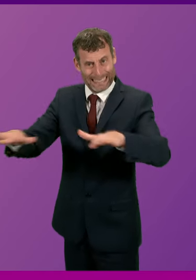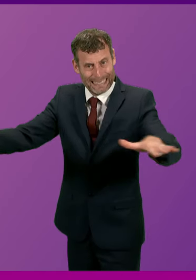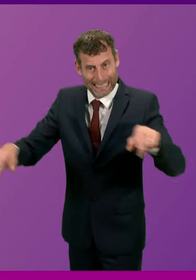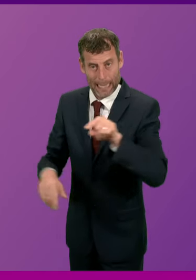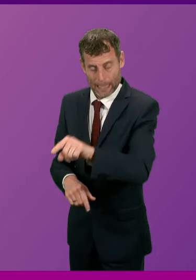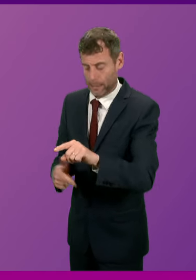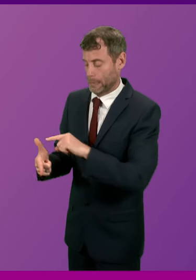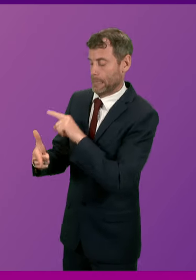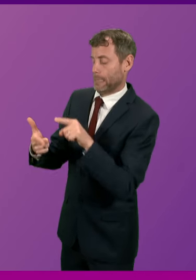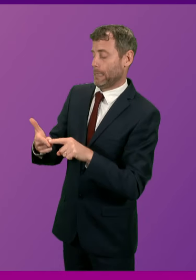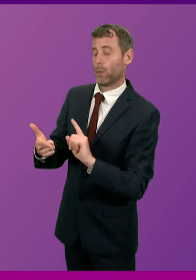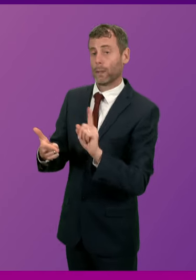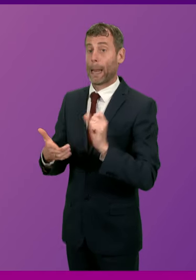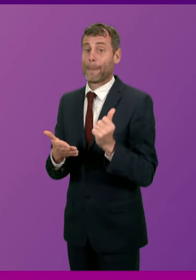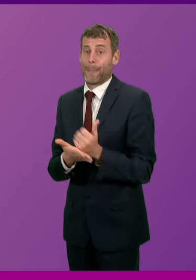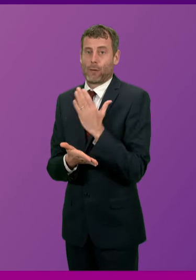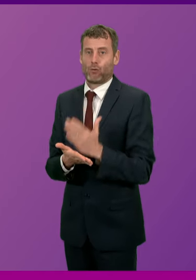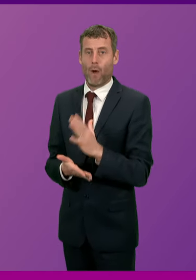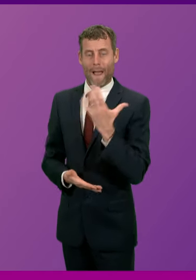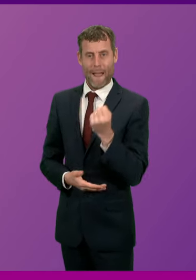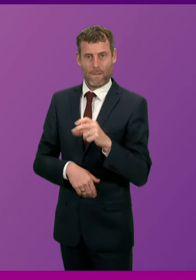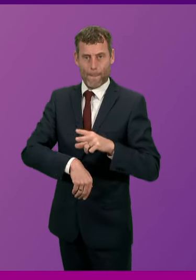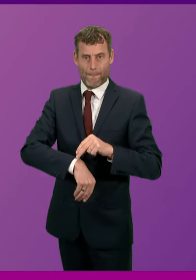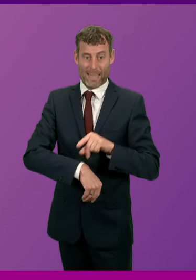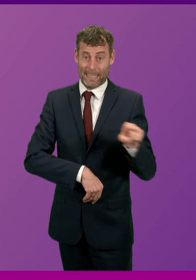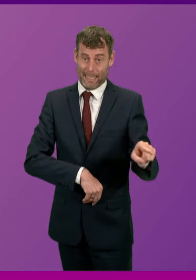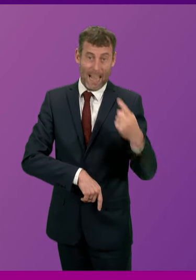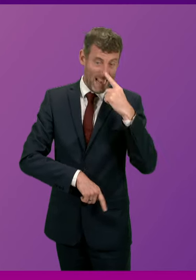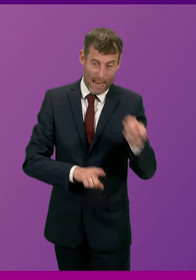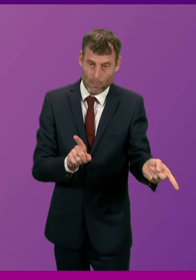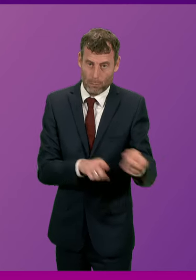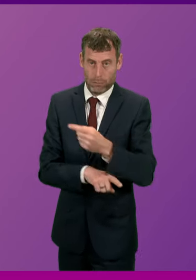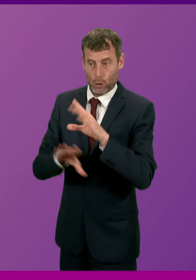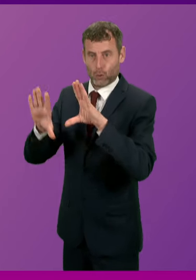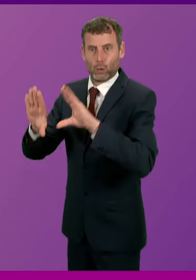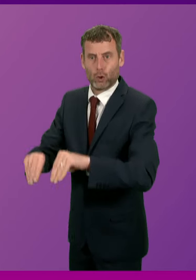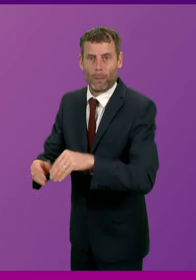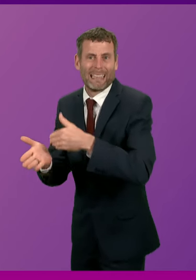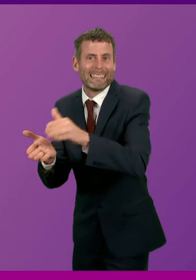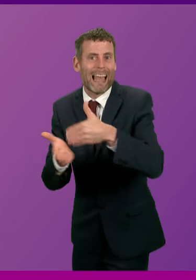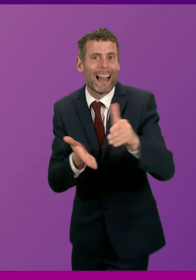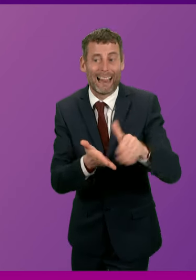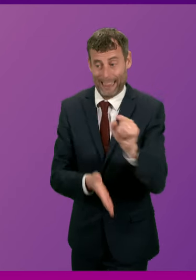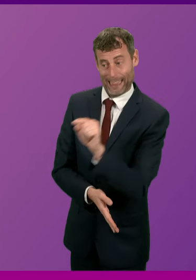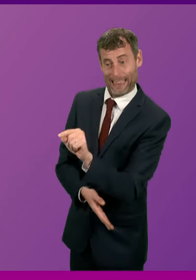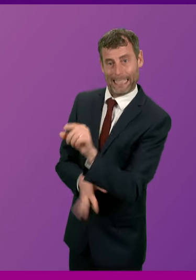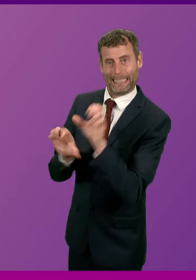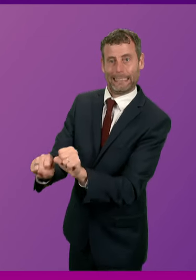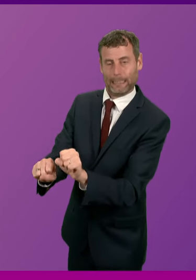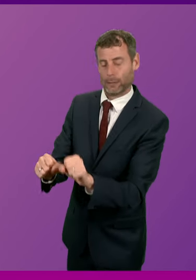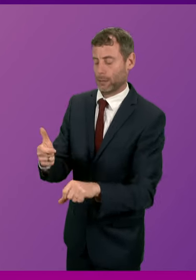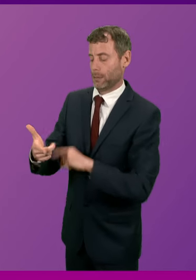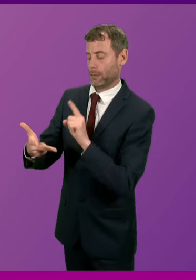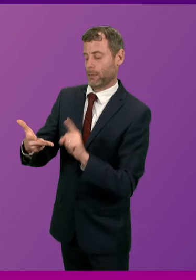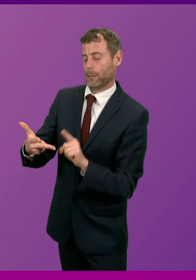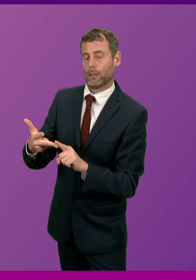necessity to ensure we have the effective policing response in place to counter the supply of synthetic opioids. And there is the